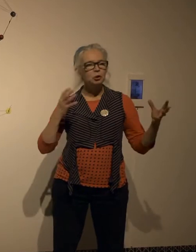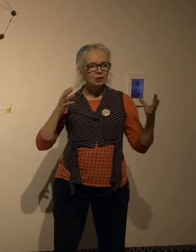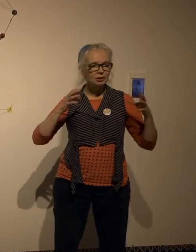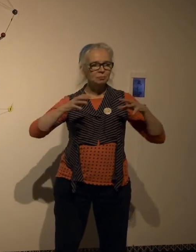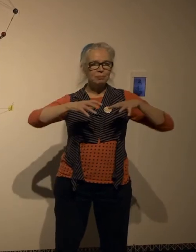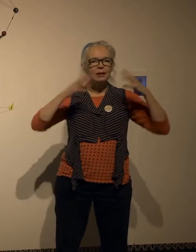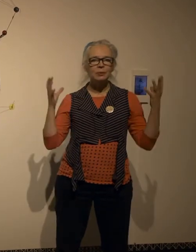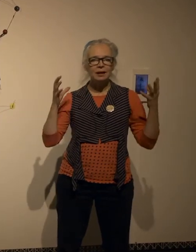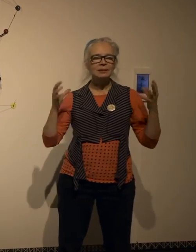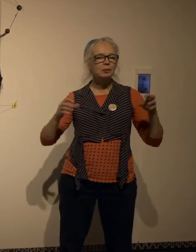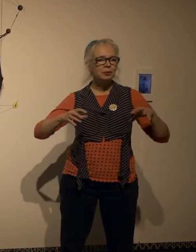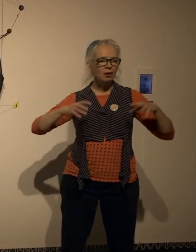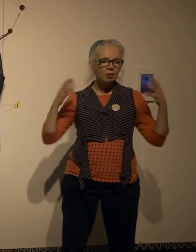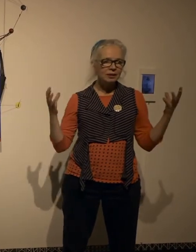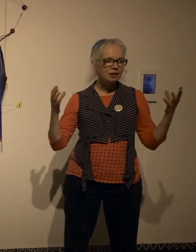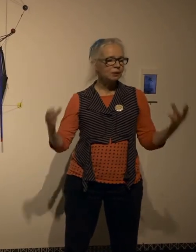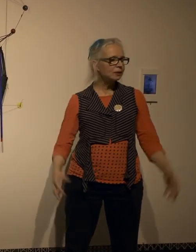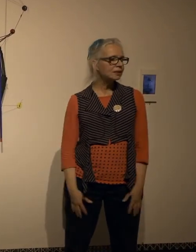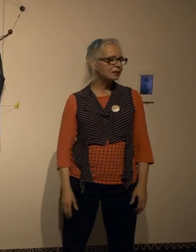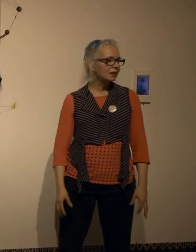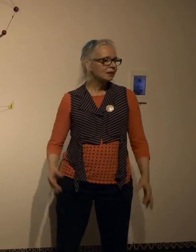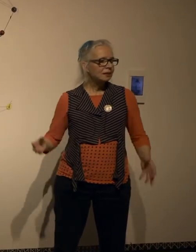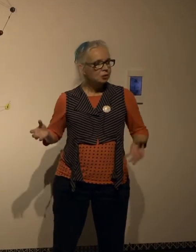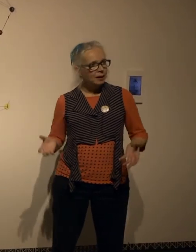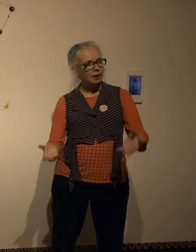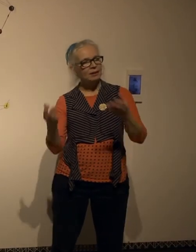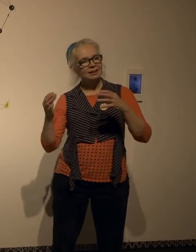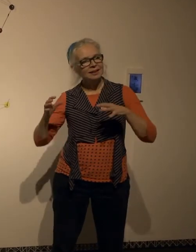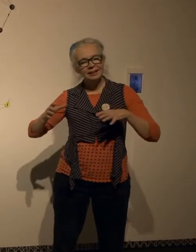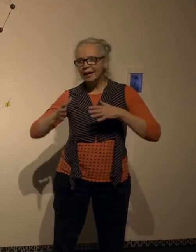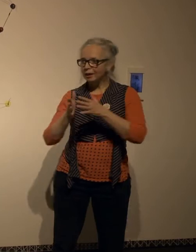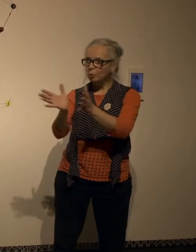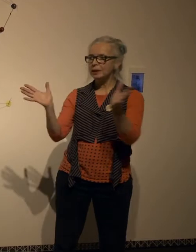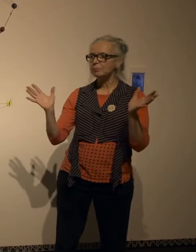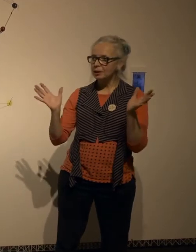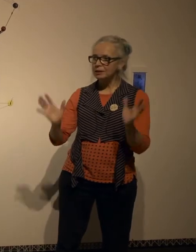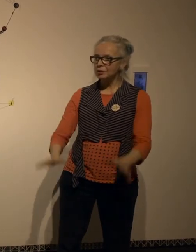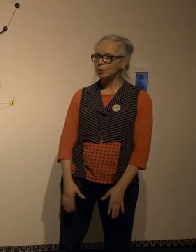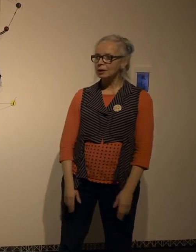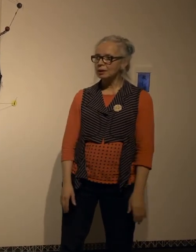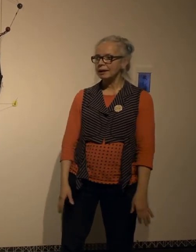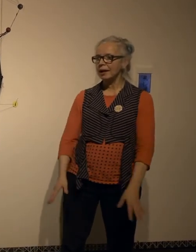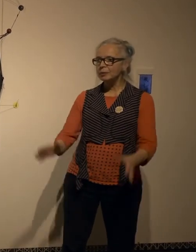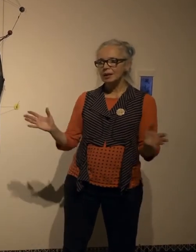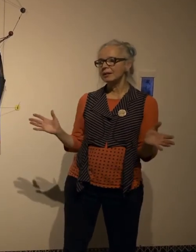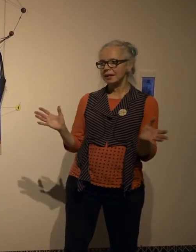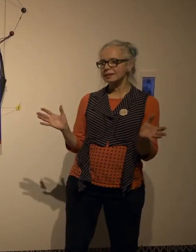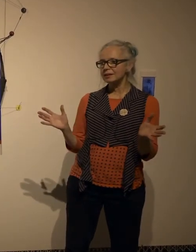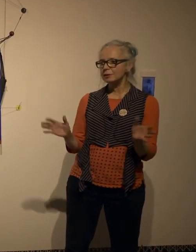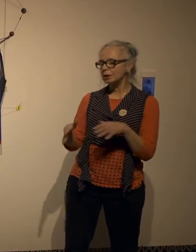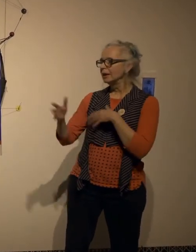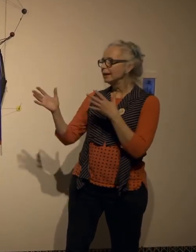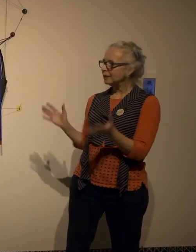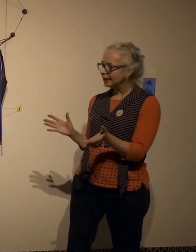their emotional background they bring all that experience to bear and they can kind of open up parts of the work that I would not have